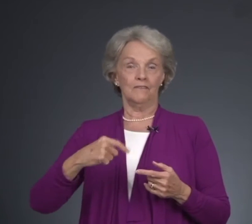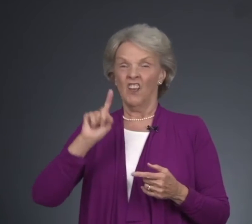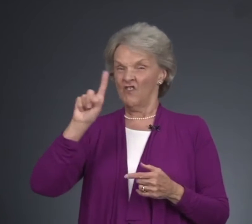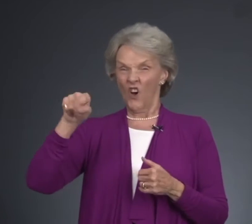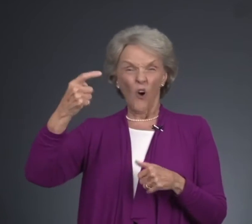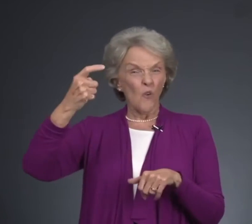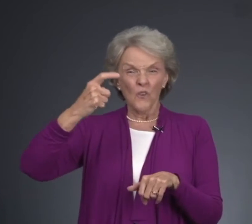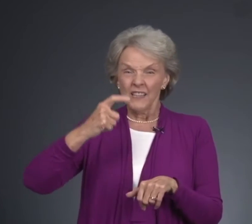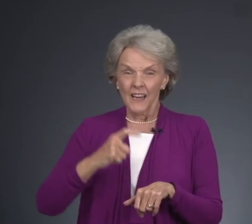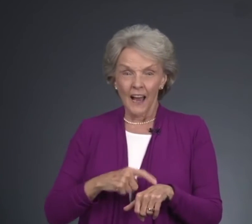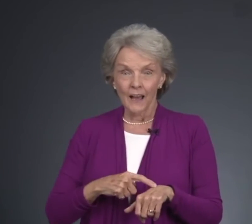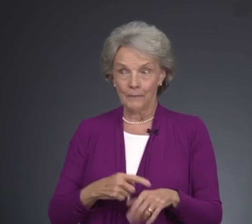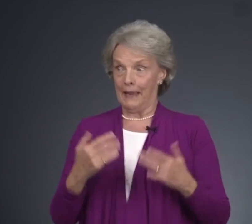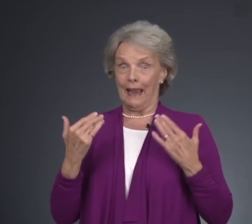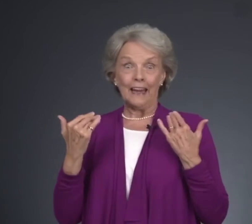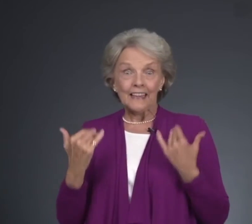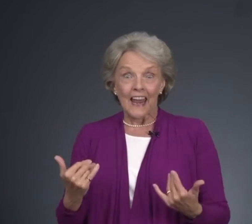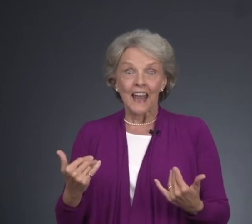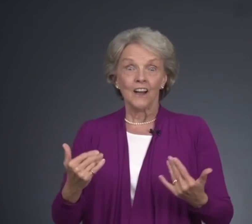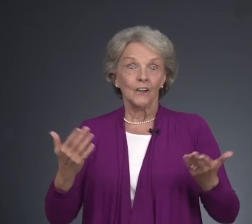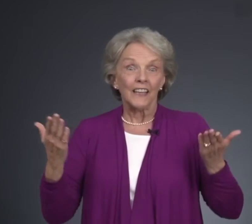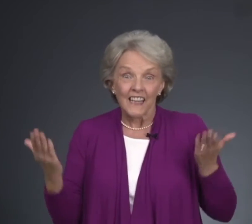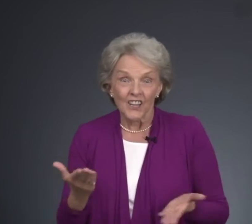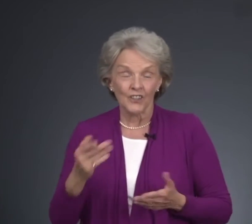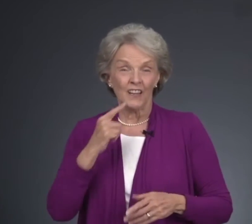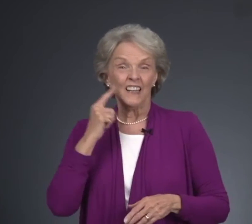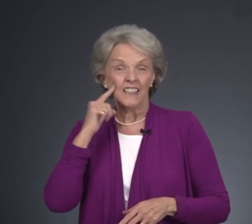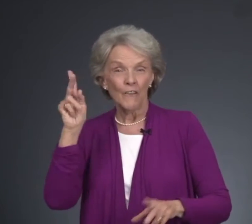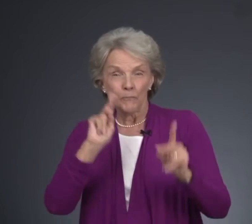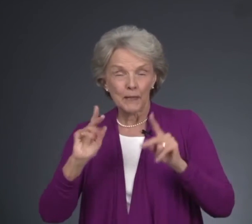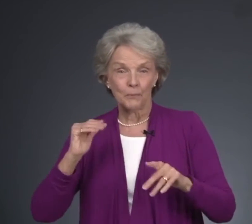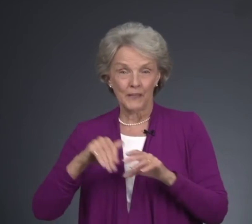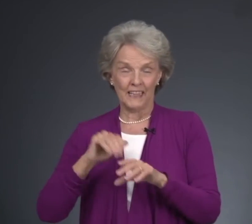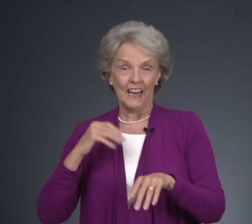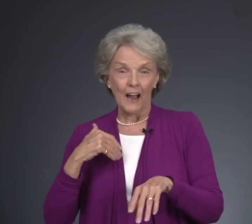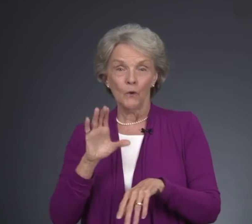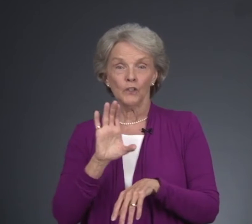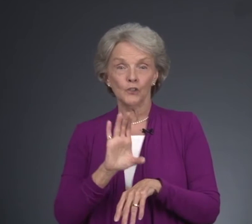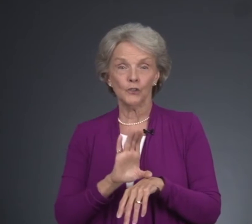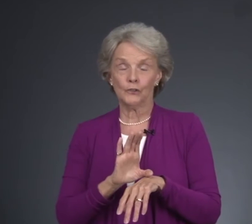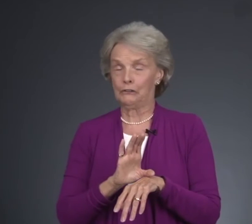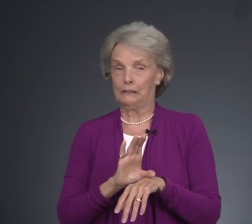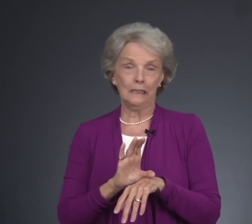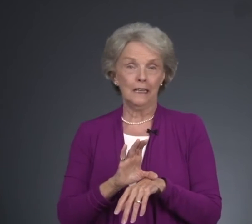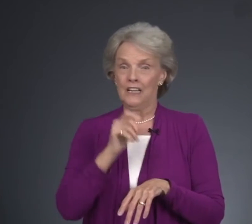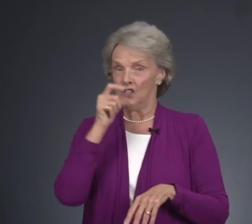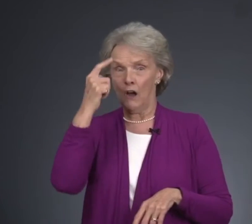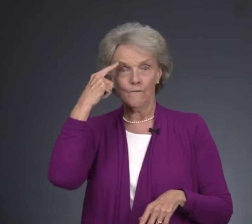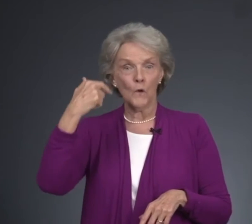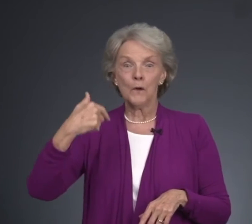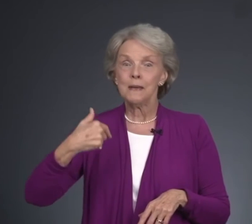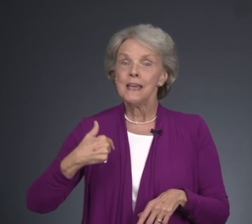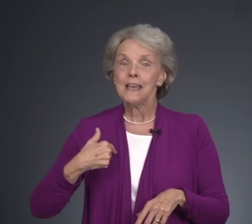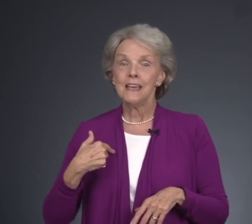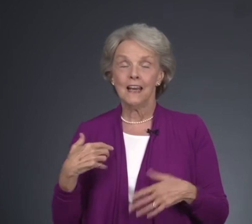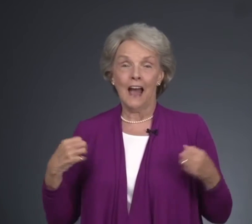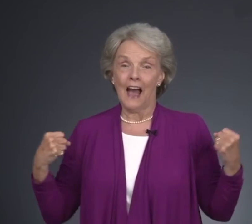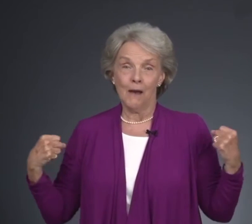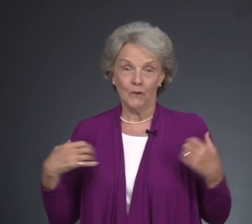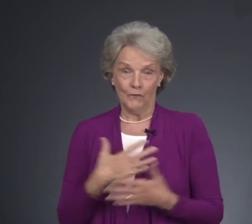me. The only time. And now, here, deaf people in our church. Not for me. I'm